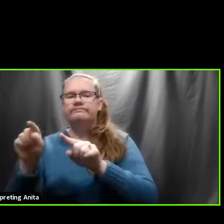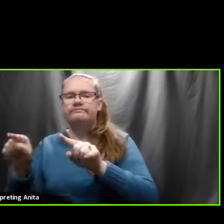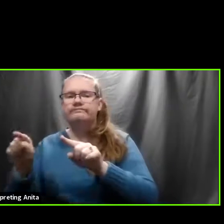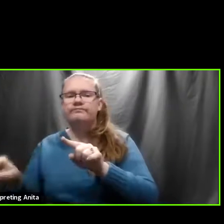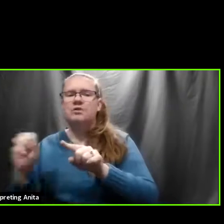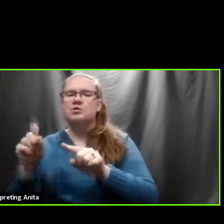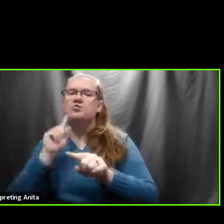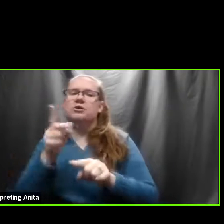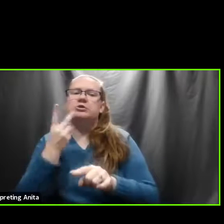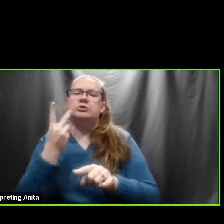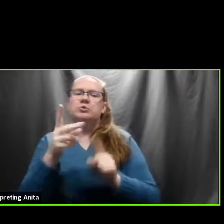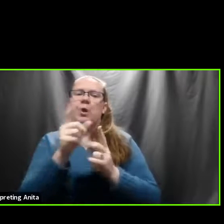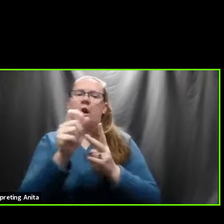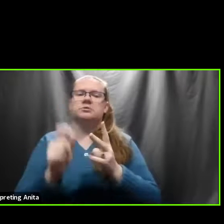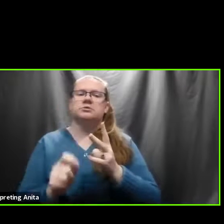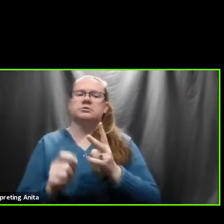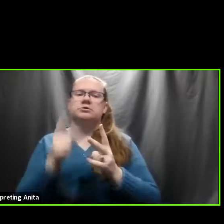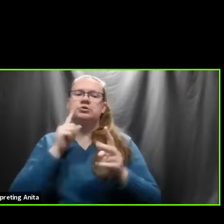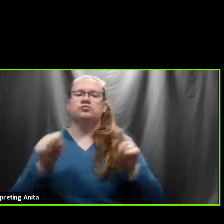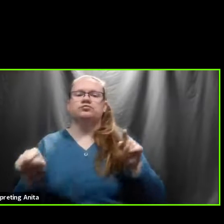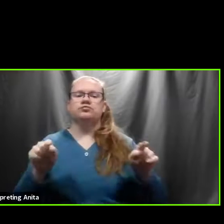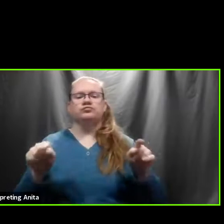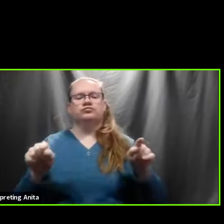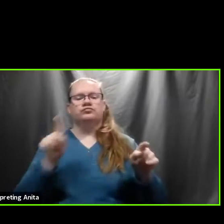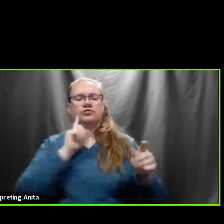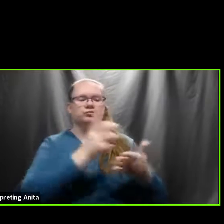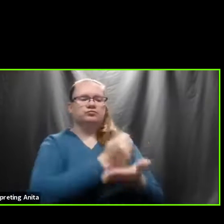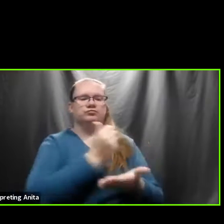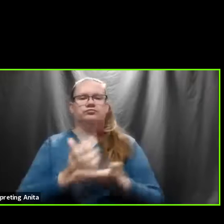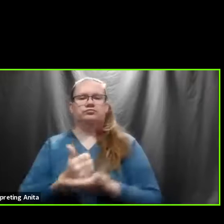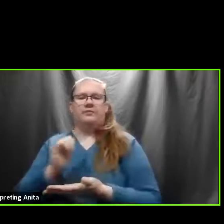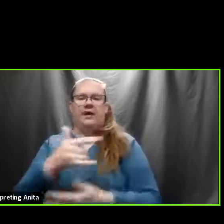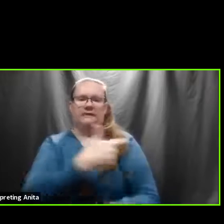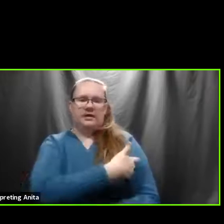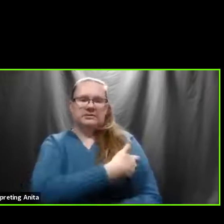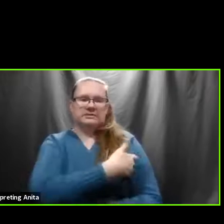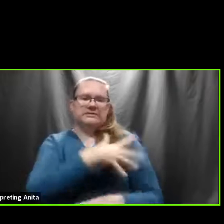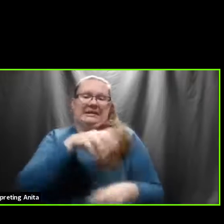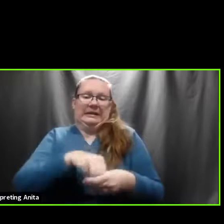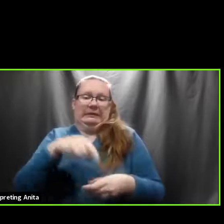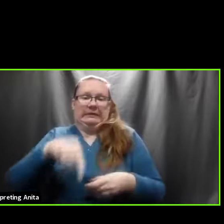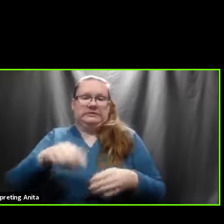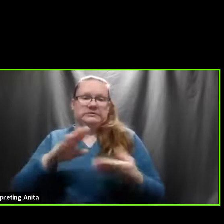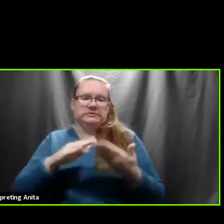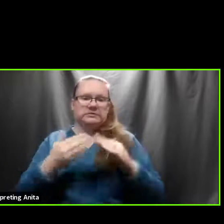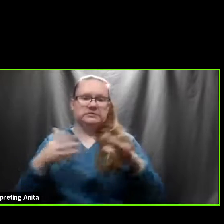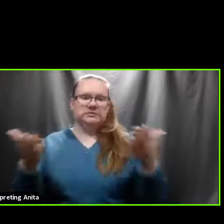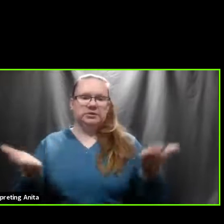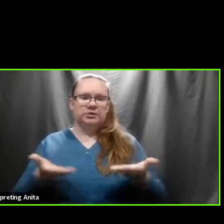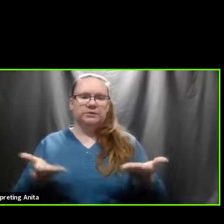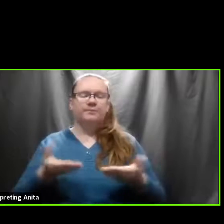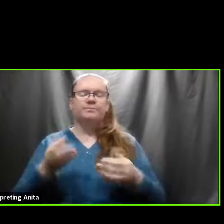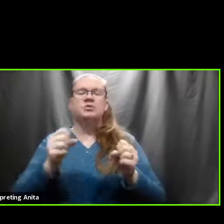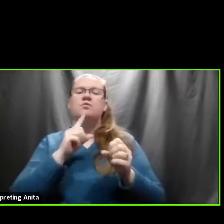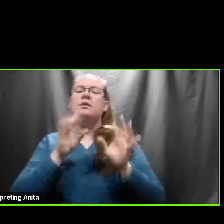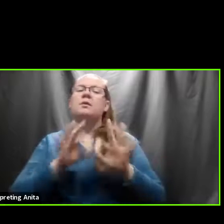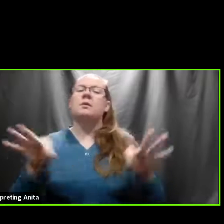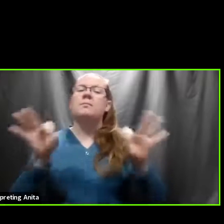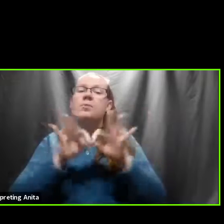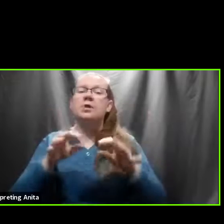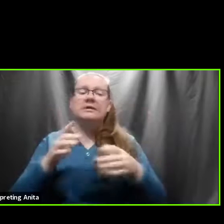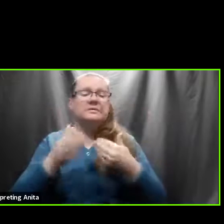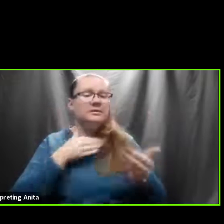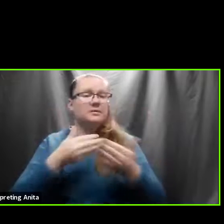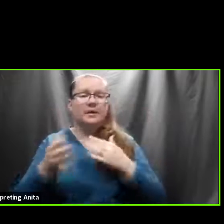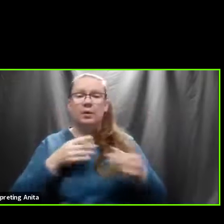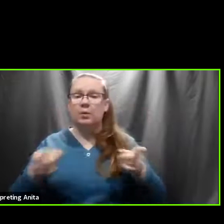pathways that vaccine is getting into our communities. So, again, the important thing is no matter where you're going to go get